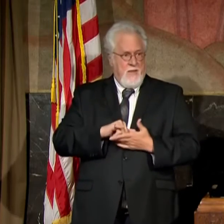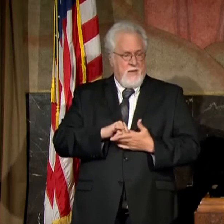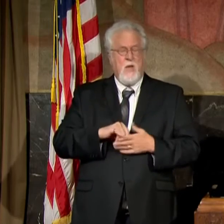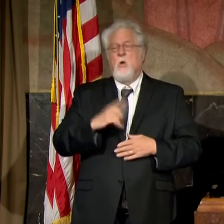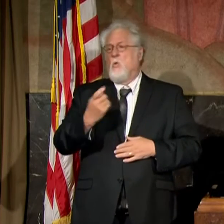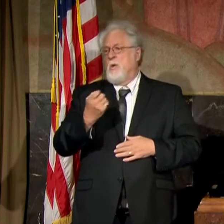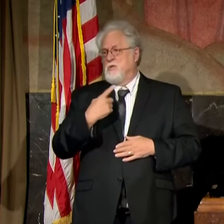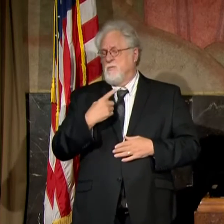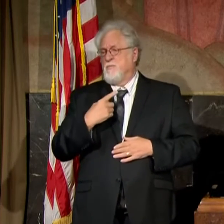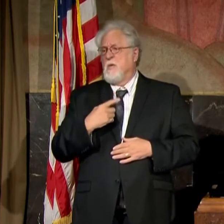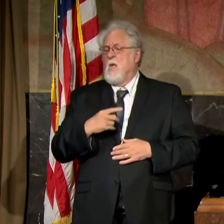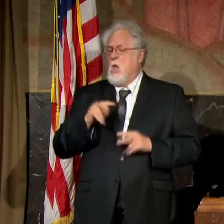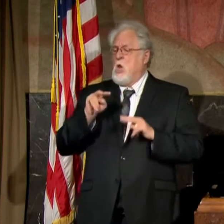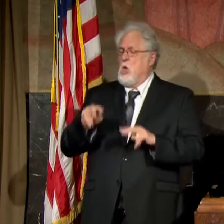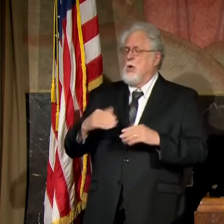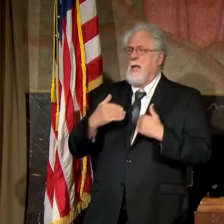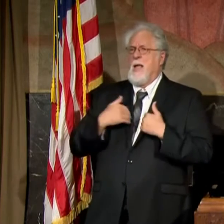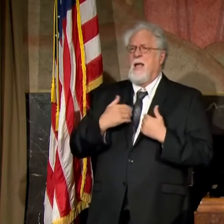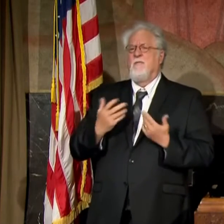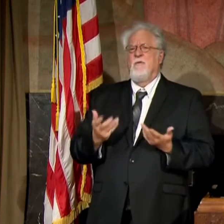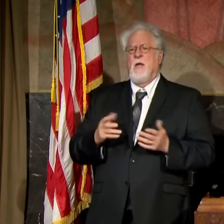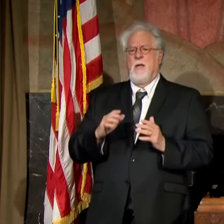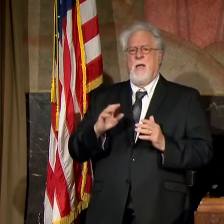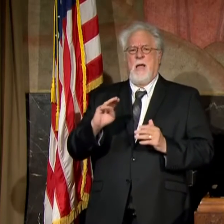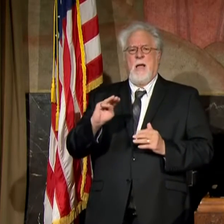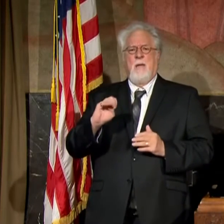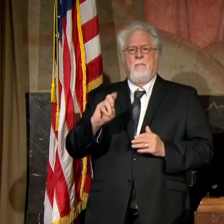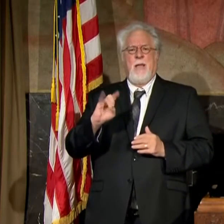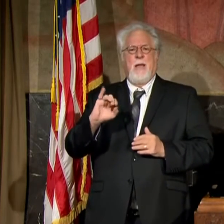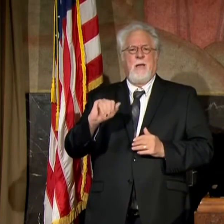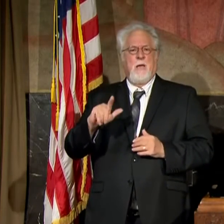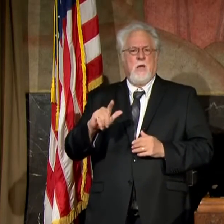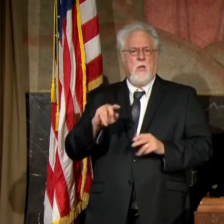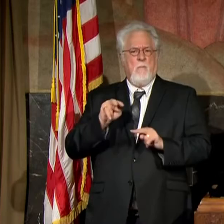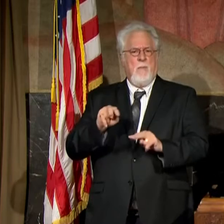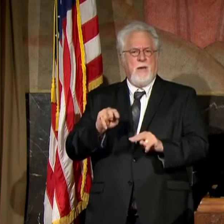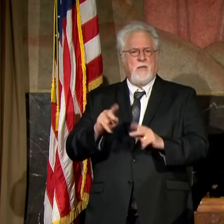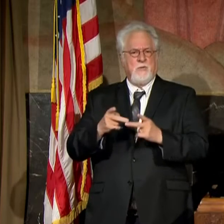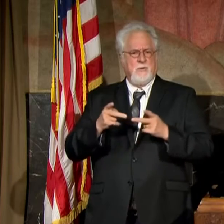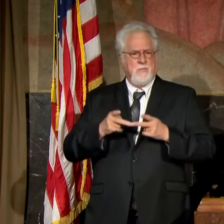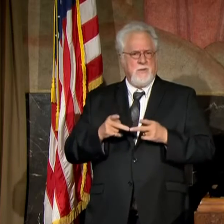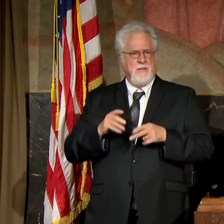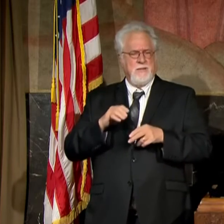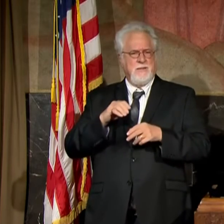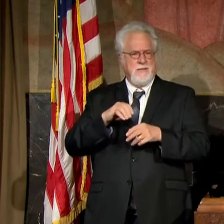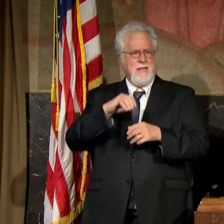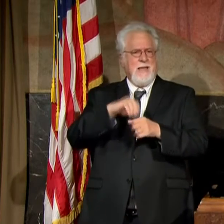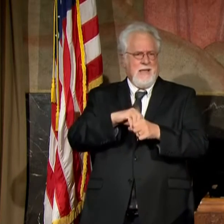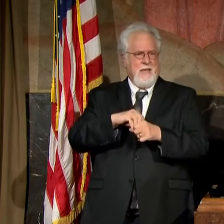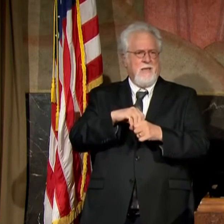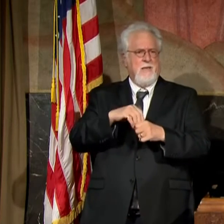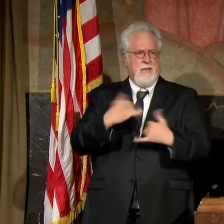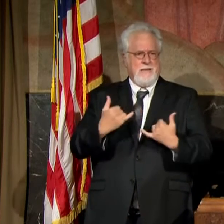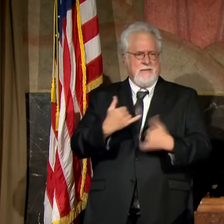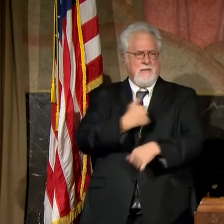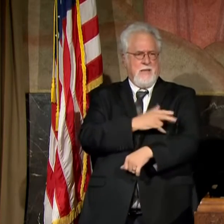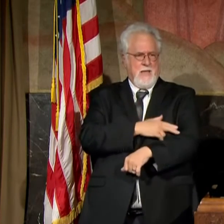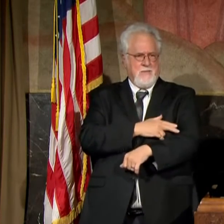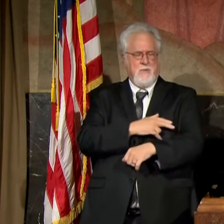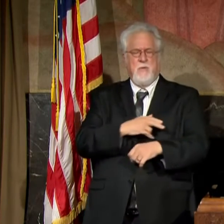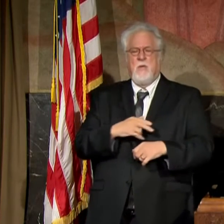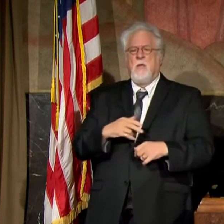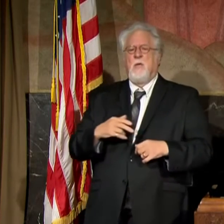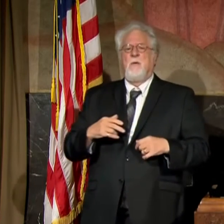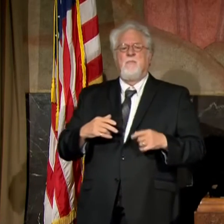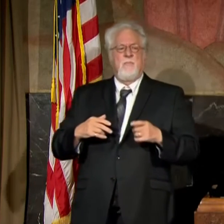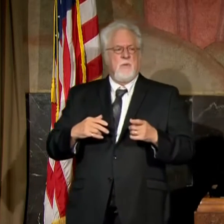the question is, did we look at having a medical monitoring station at some hospitals around the state to address the overflow? When we